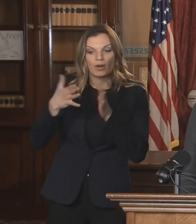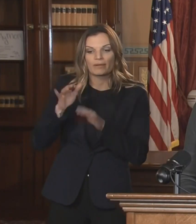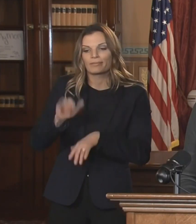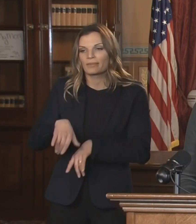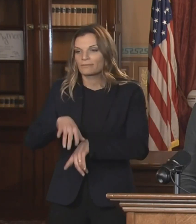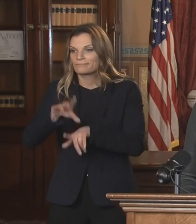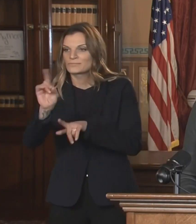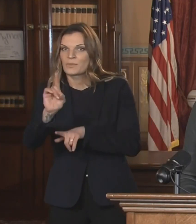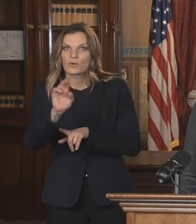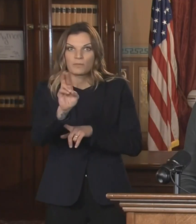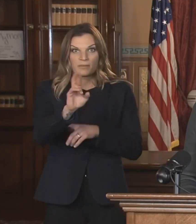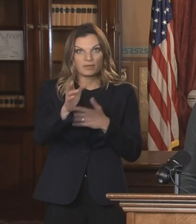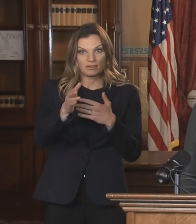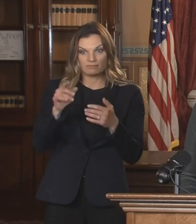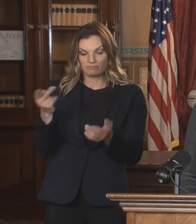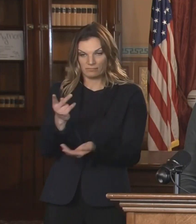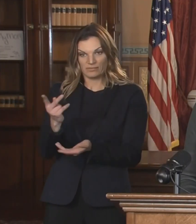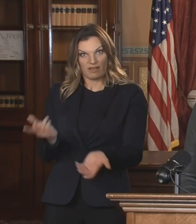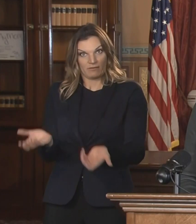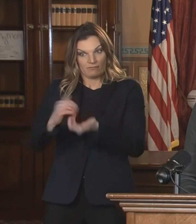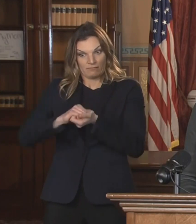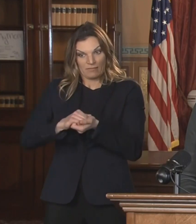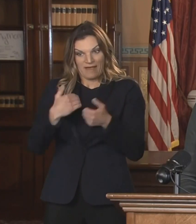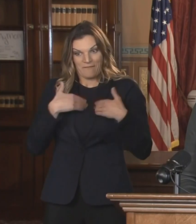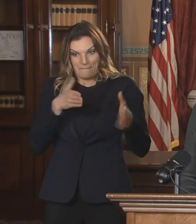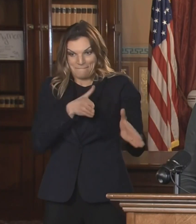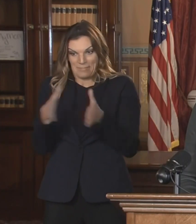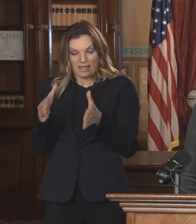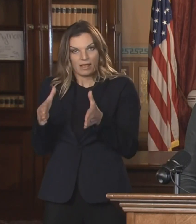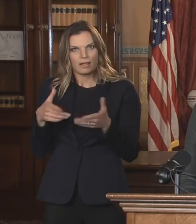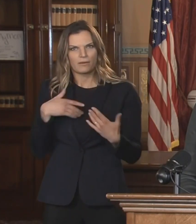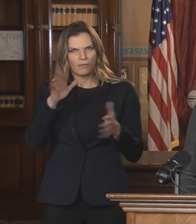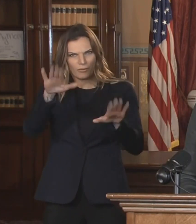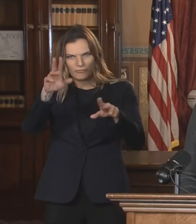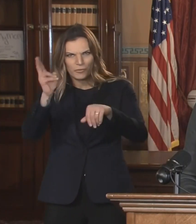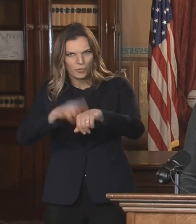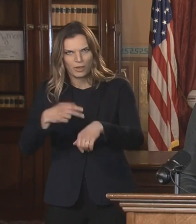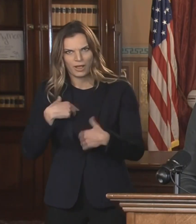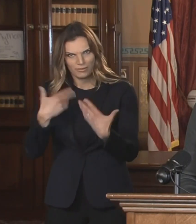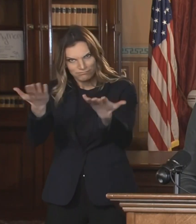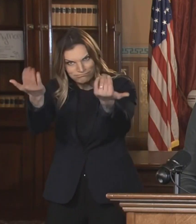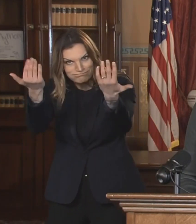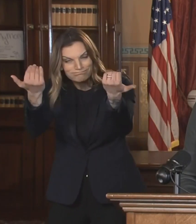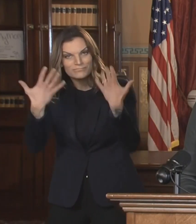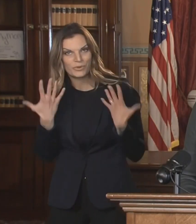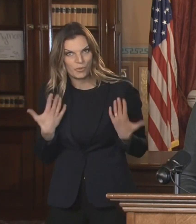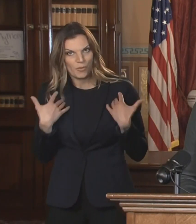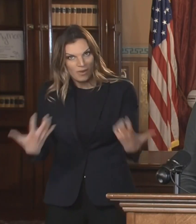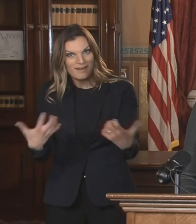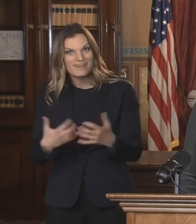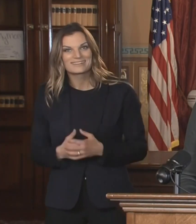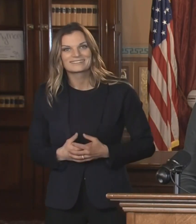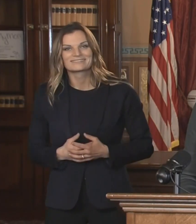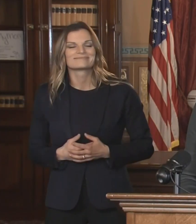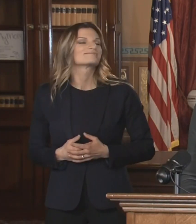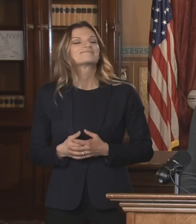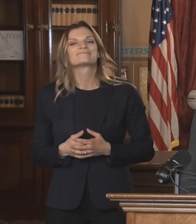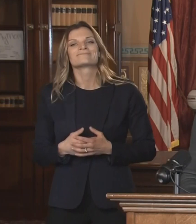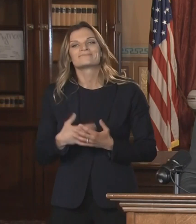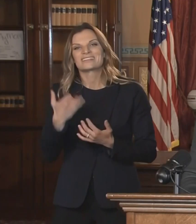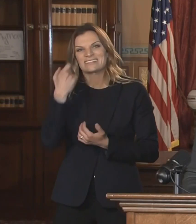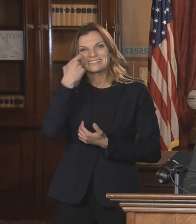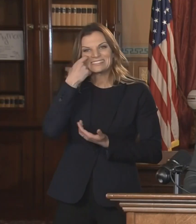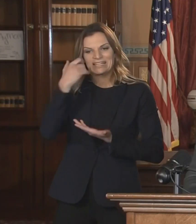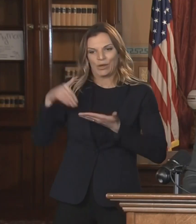sides of the aisle to come together would be, uh, welcome news. I've not studied all of the intricacies of